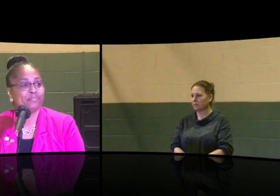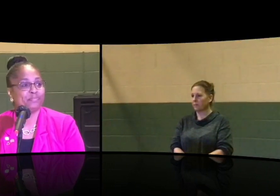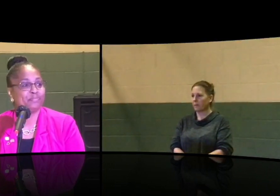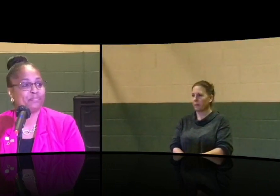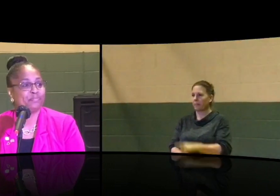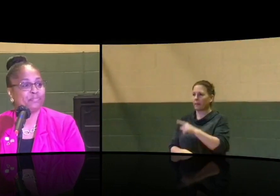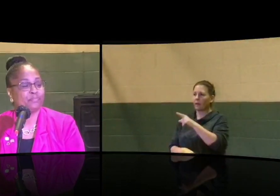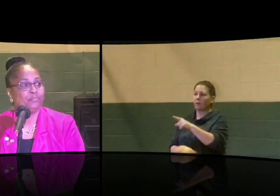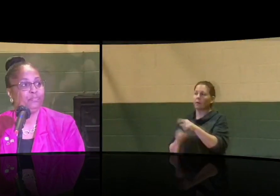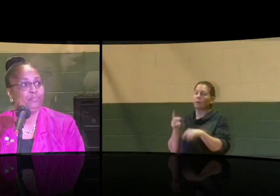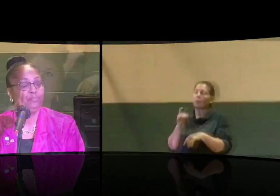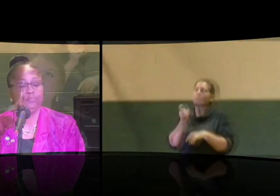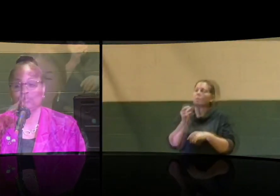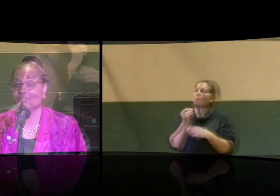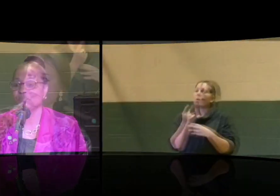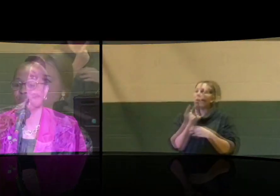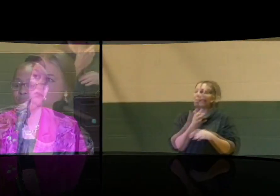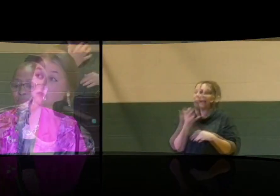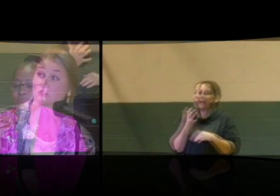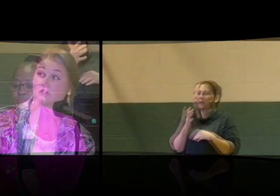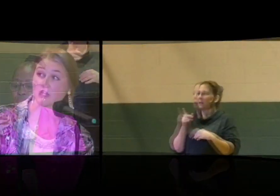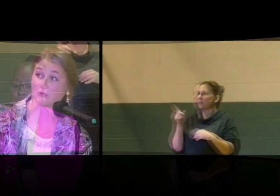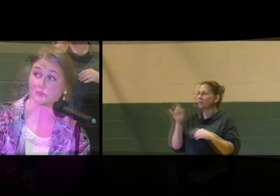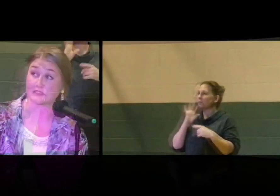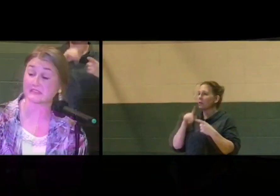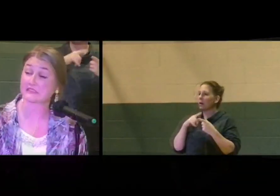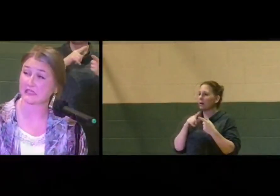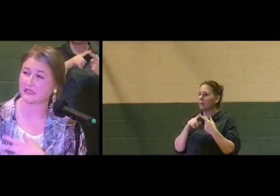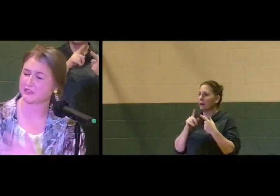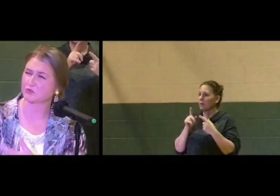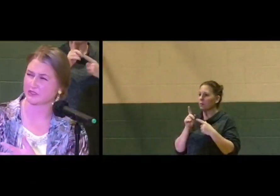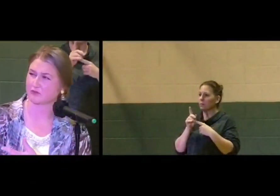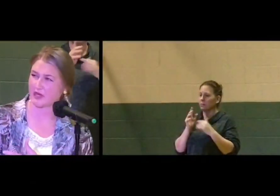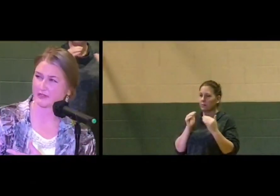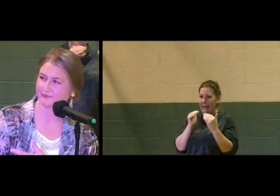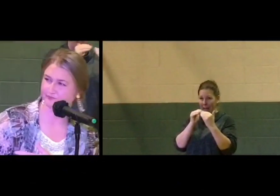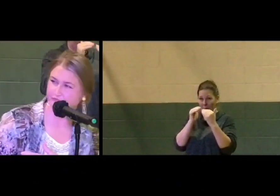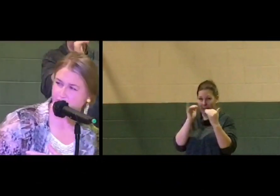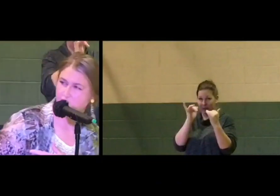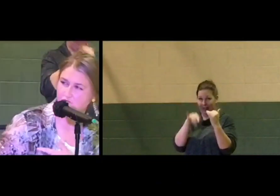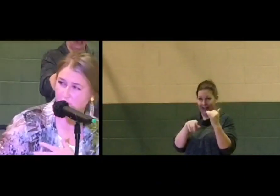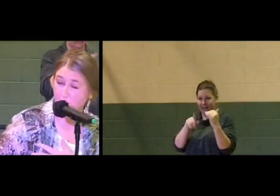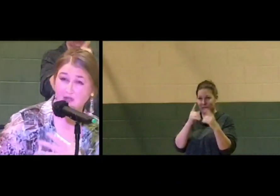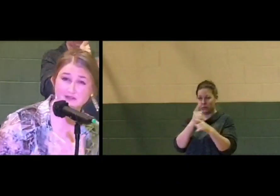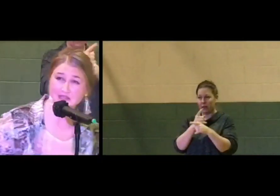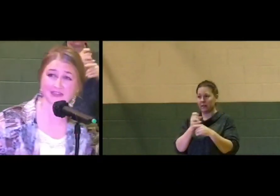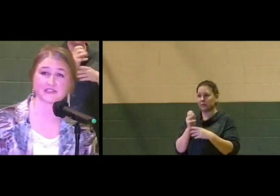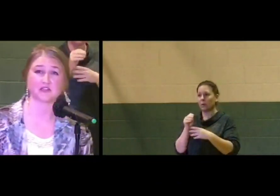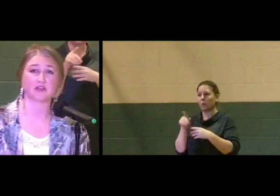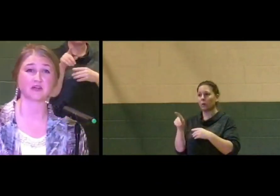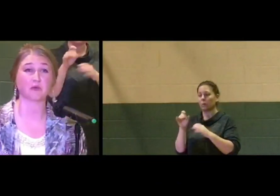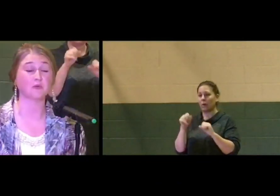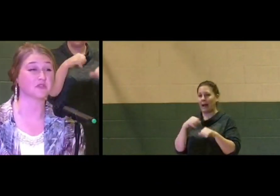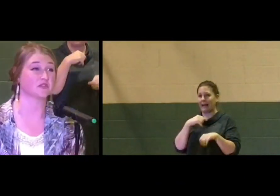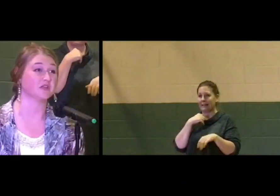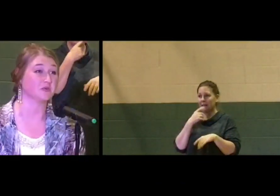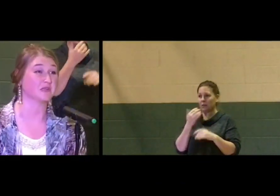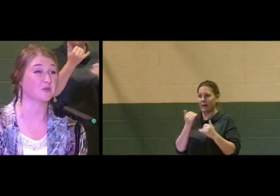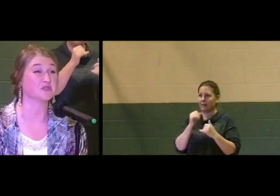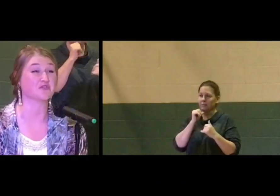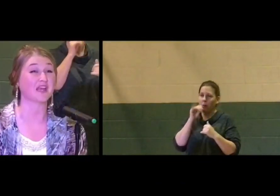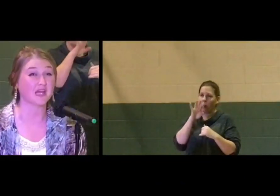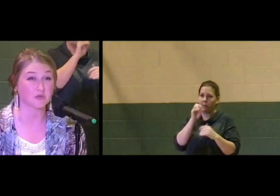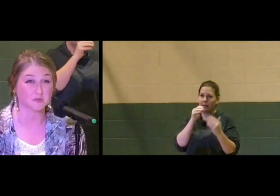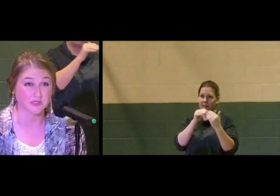So one of the things about that was, you know, serving equally, right? Mm-hmm. Well, I can tell you right now I won't be serving